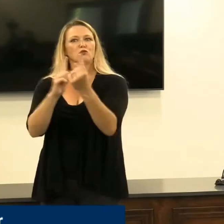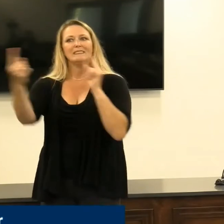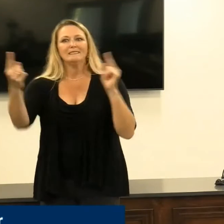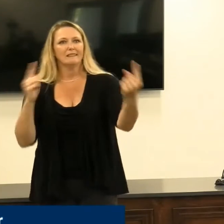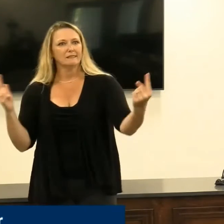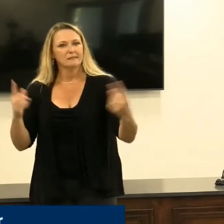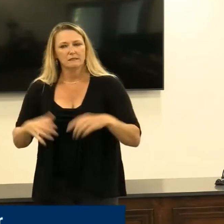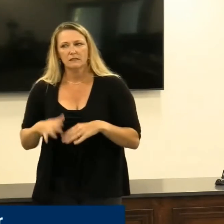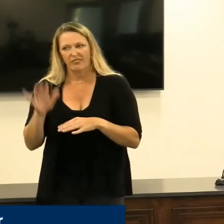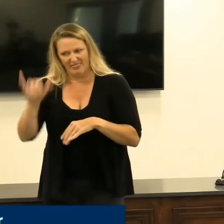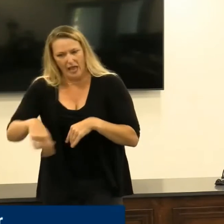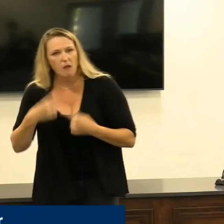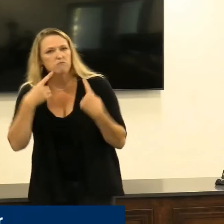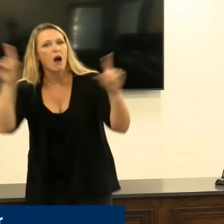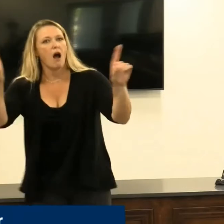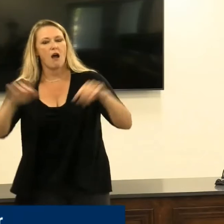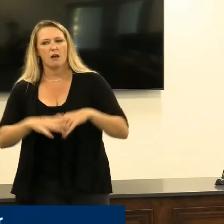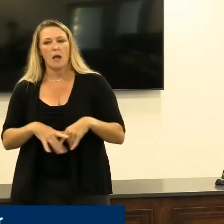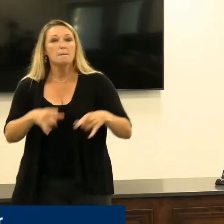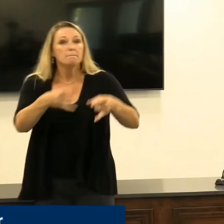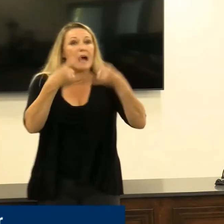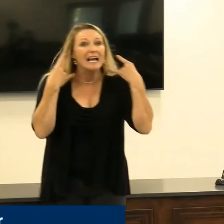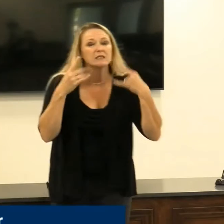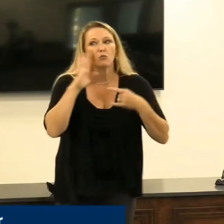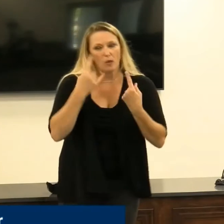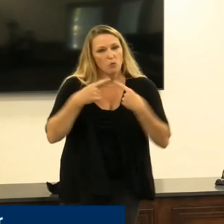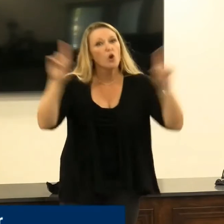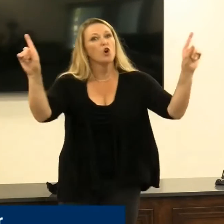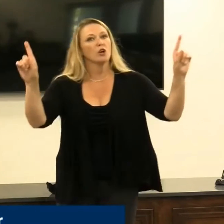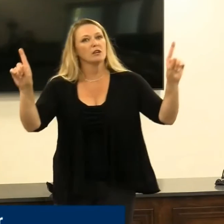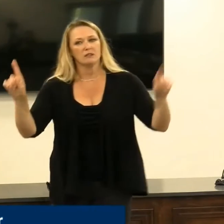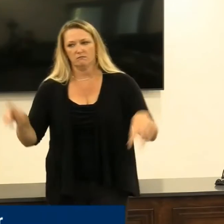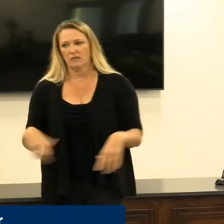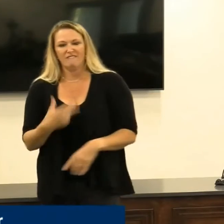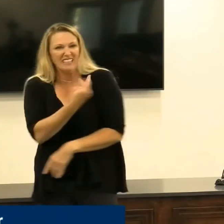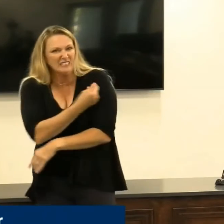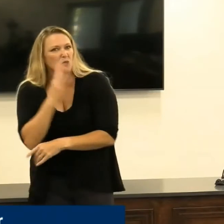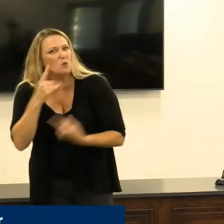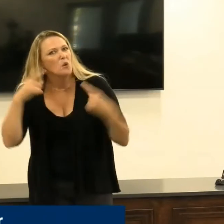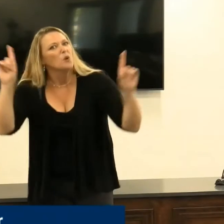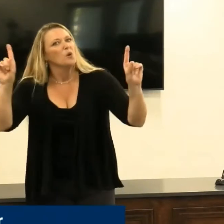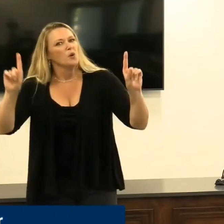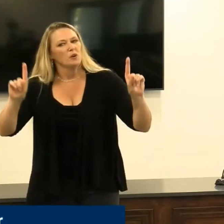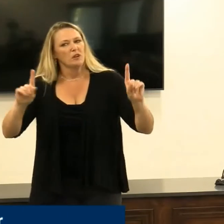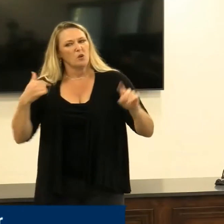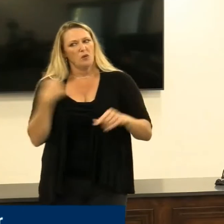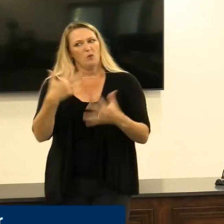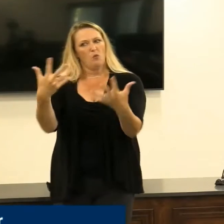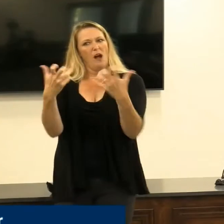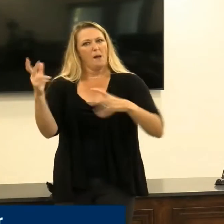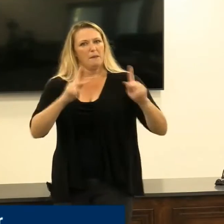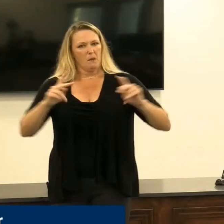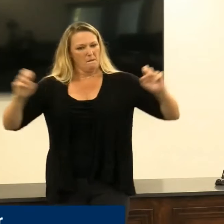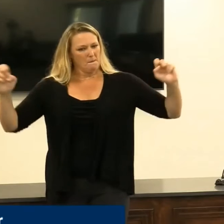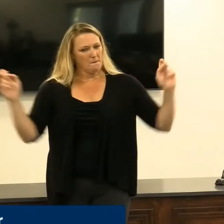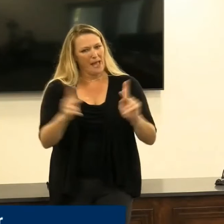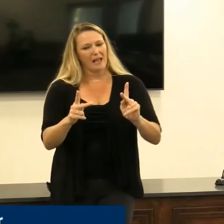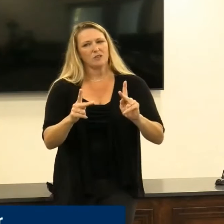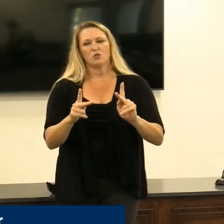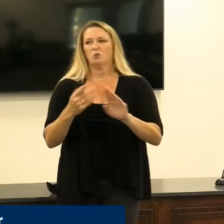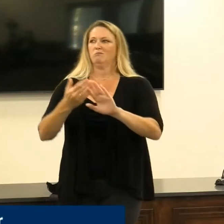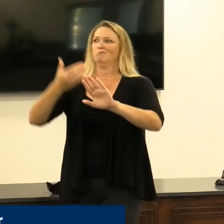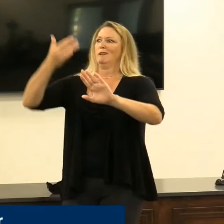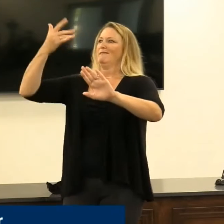see people return to doing that as not only as a way to protect themselves but to protect